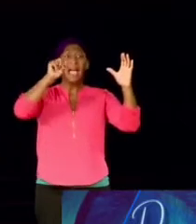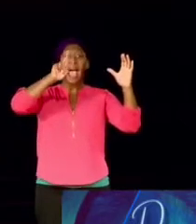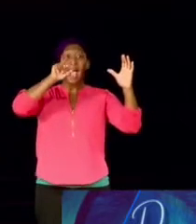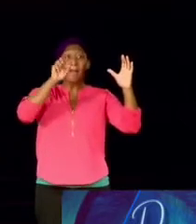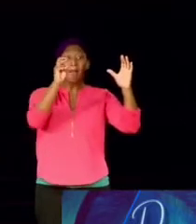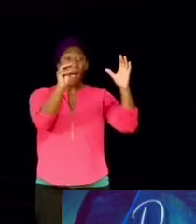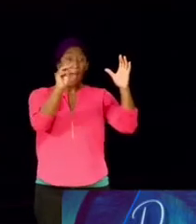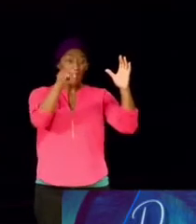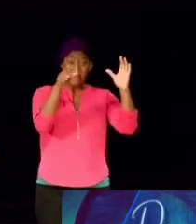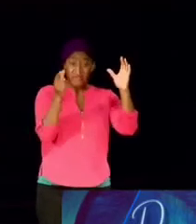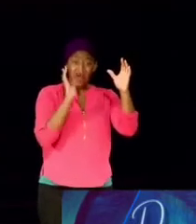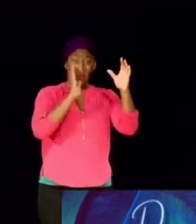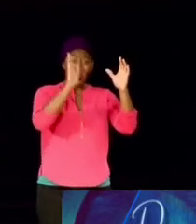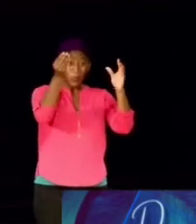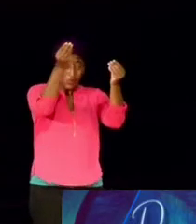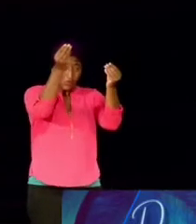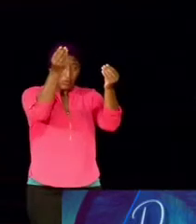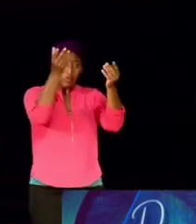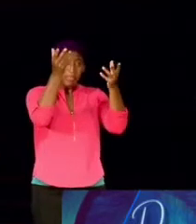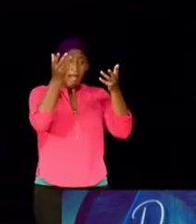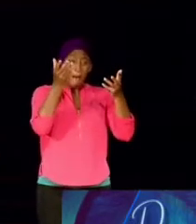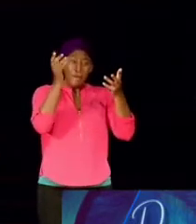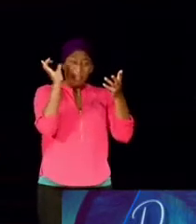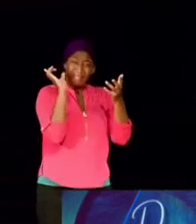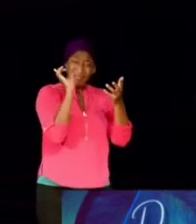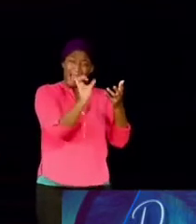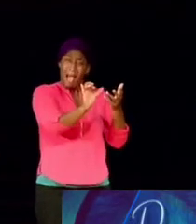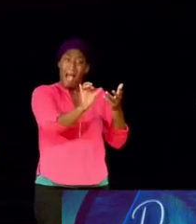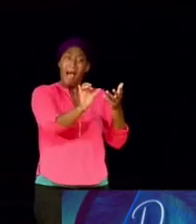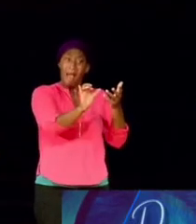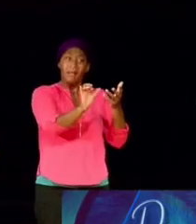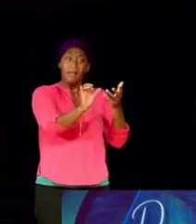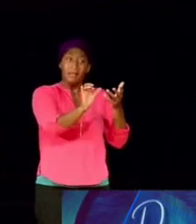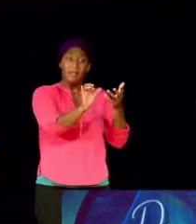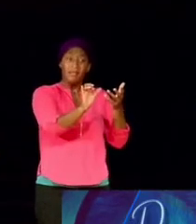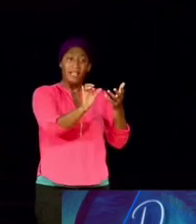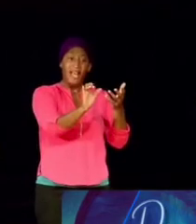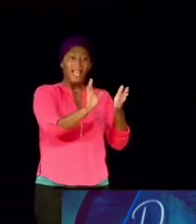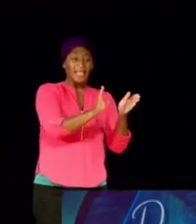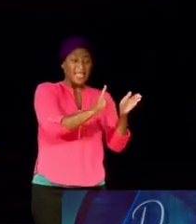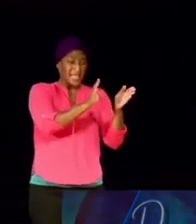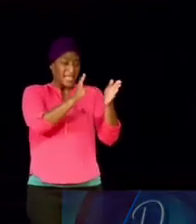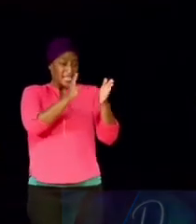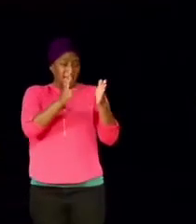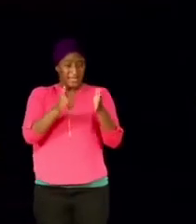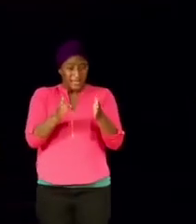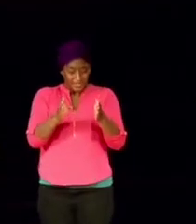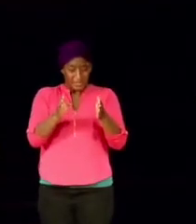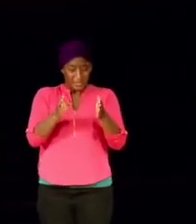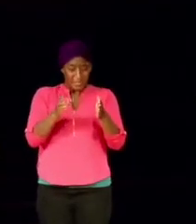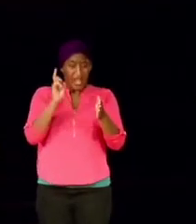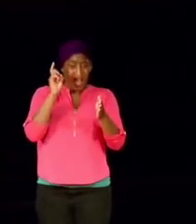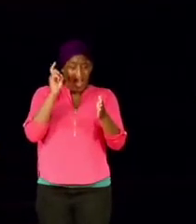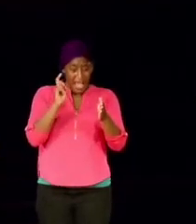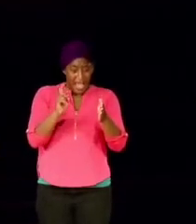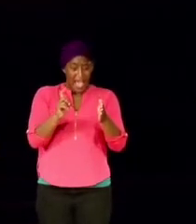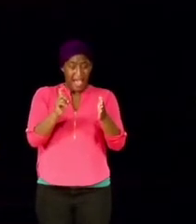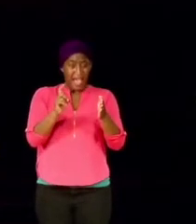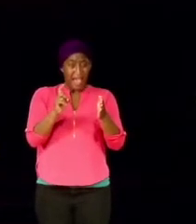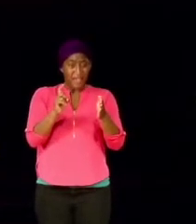to talk to me like this, then there must still